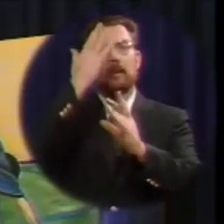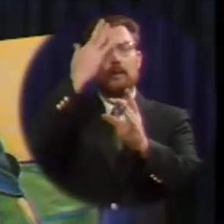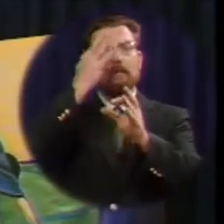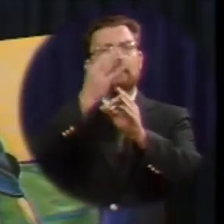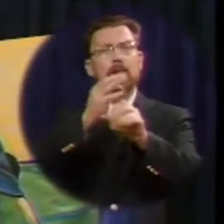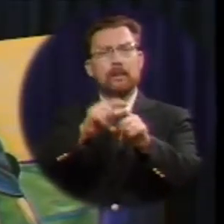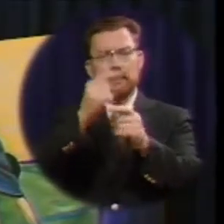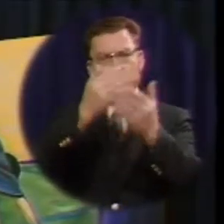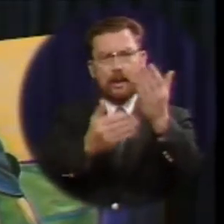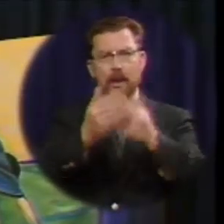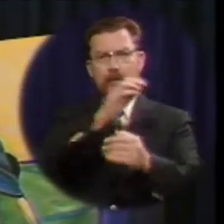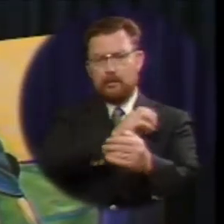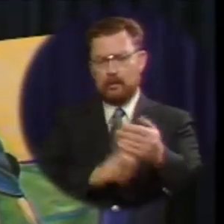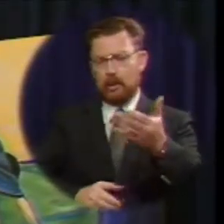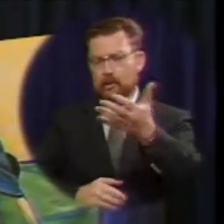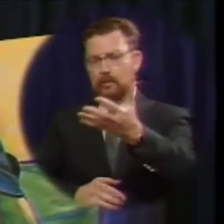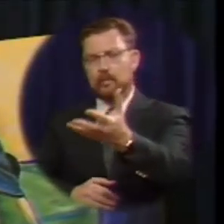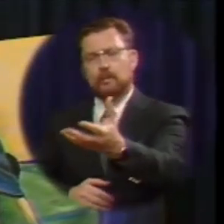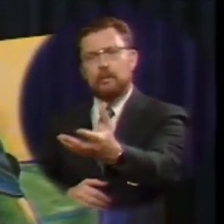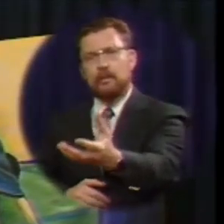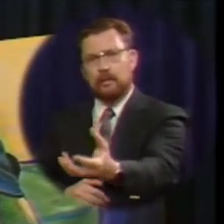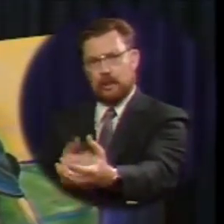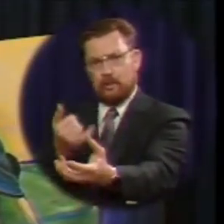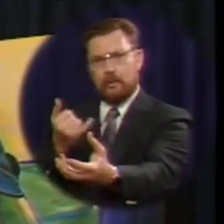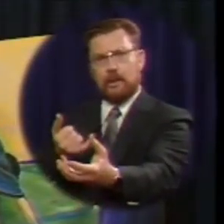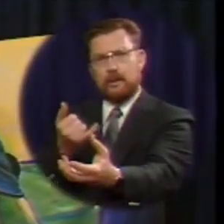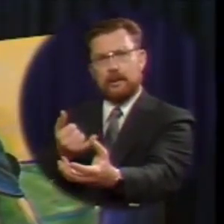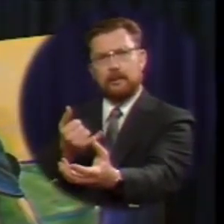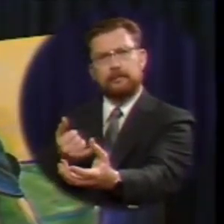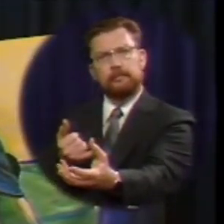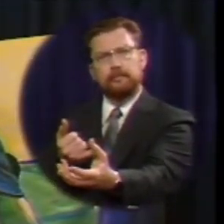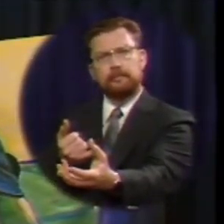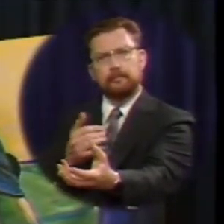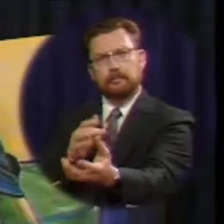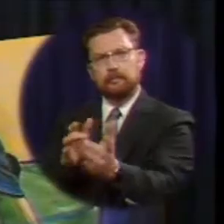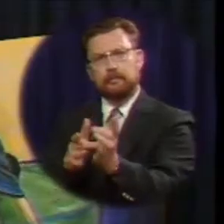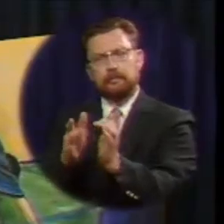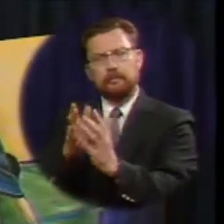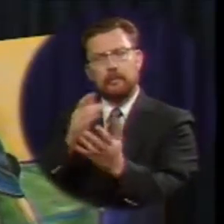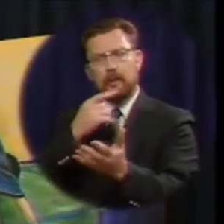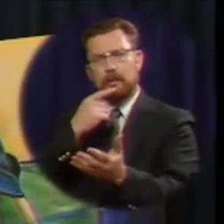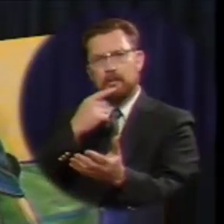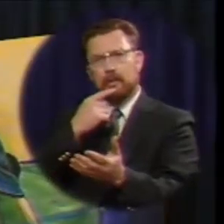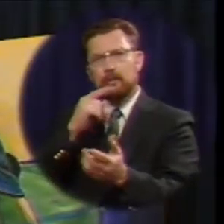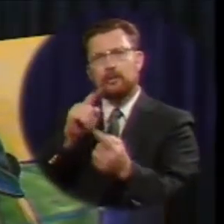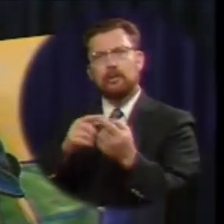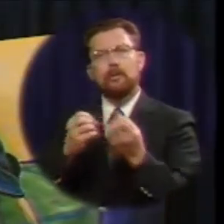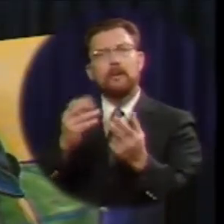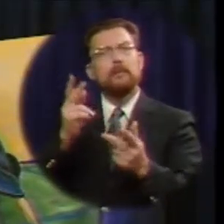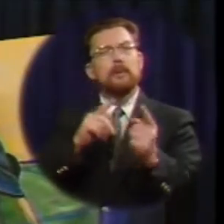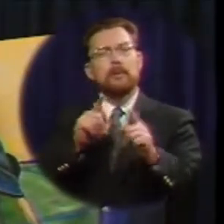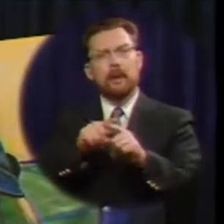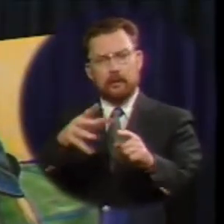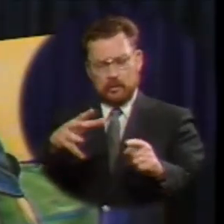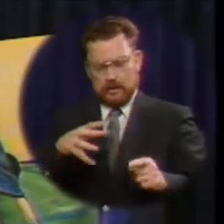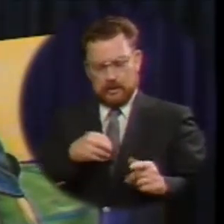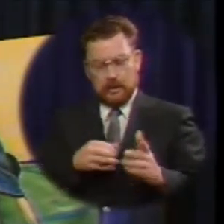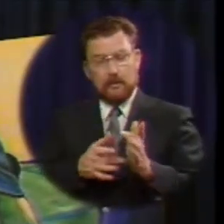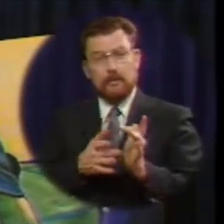of christ reaches out right now the bible says to as many as received him to